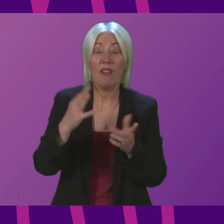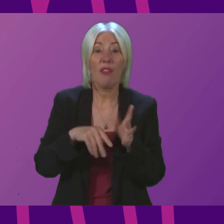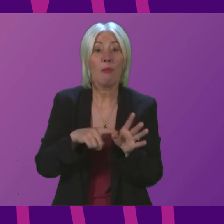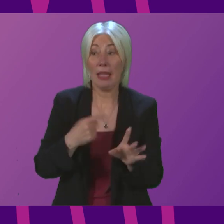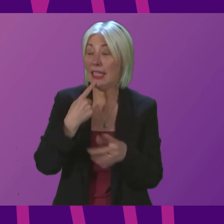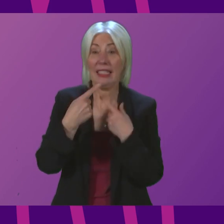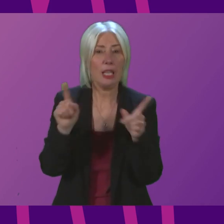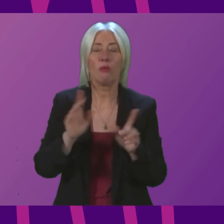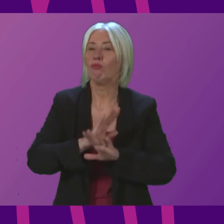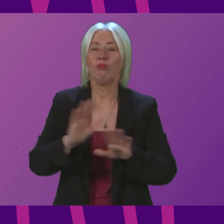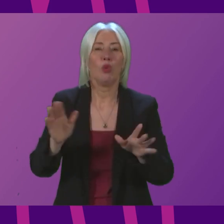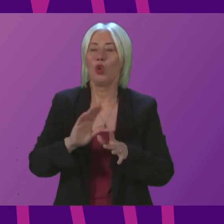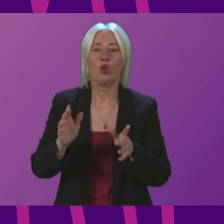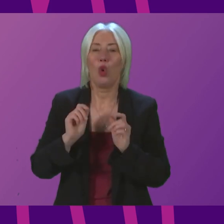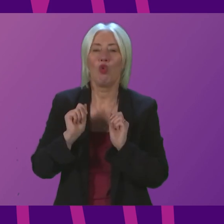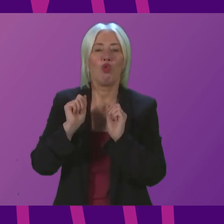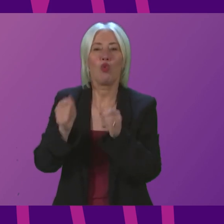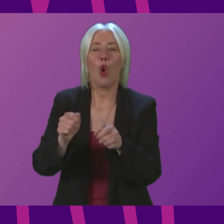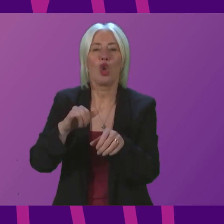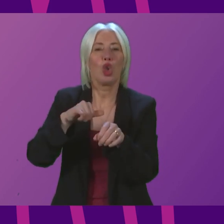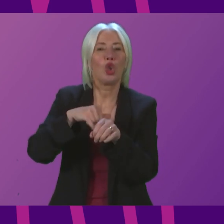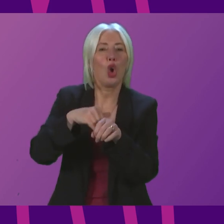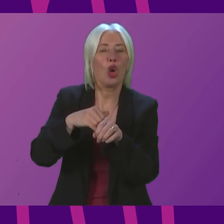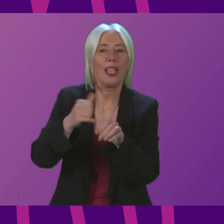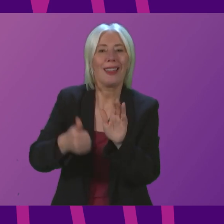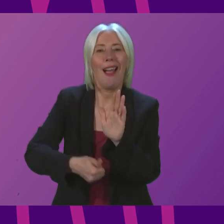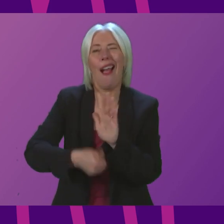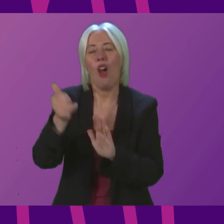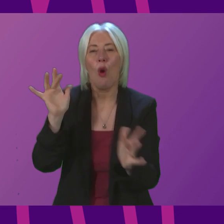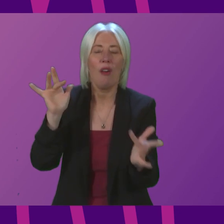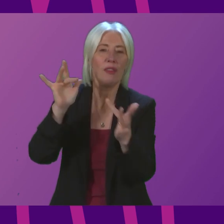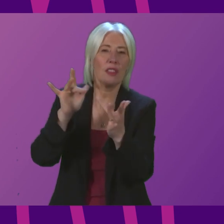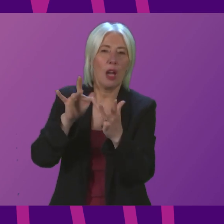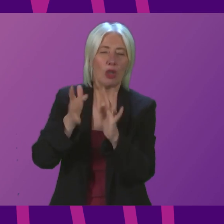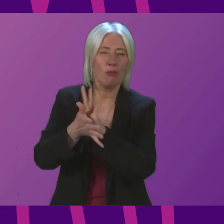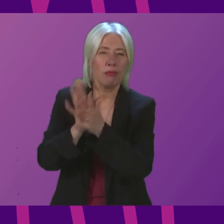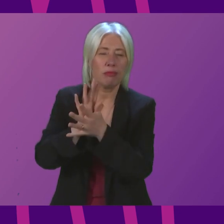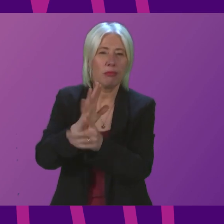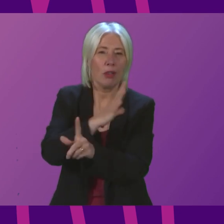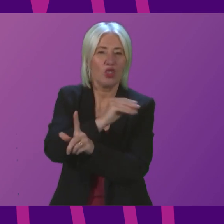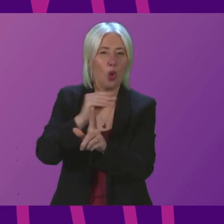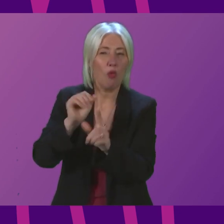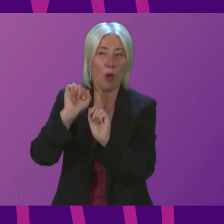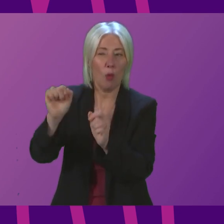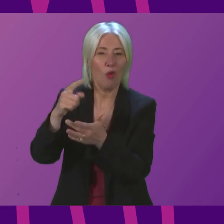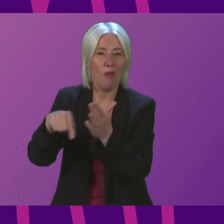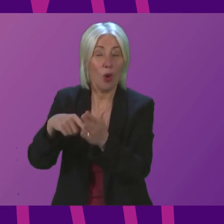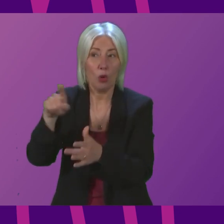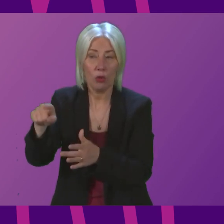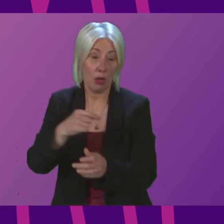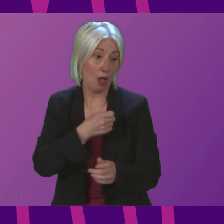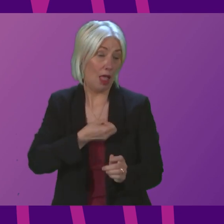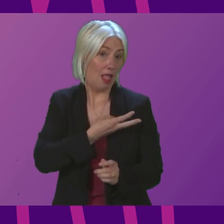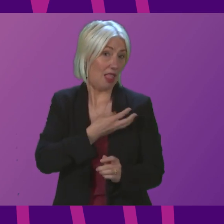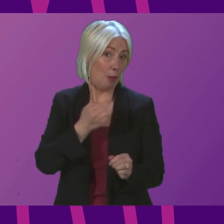don't reward the toxic out of touch corrupt Tory party with your vote what is the Labour